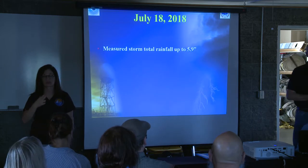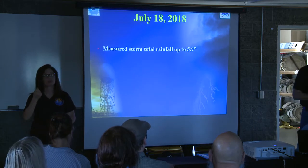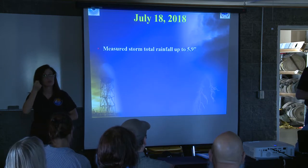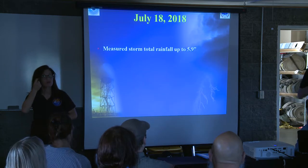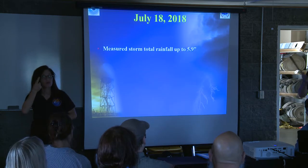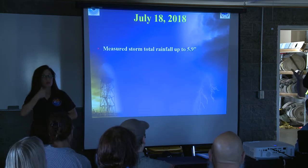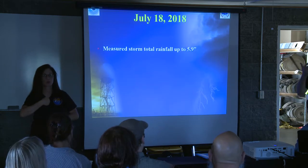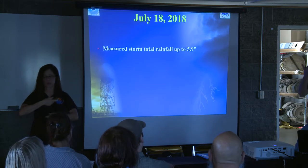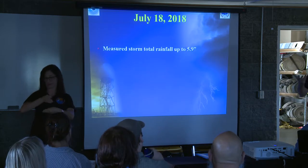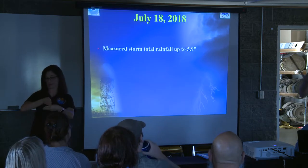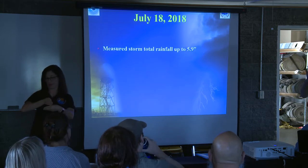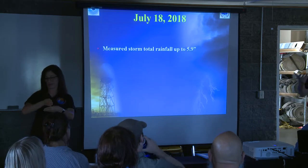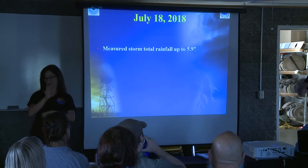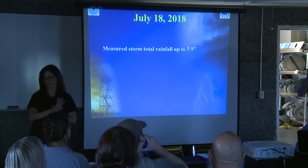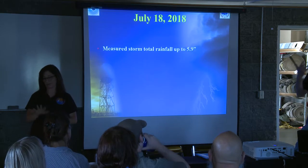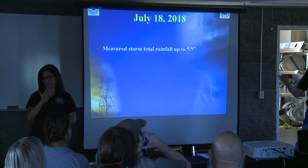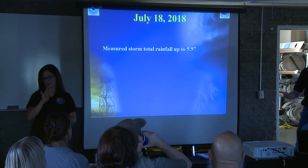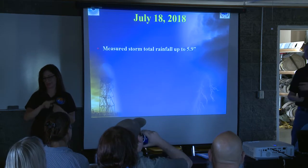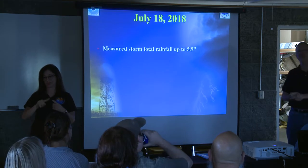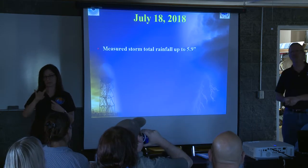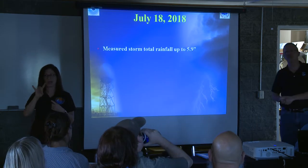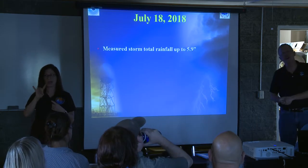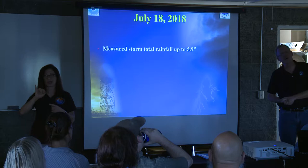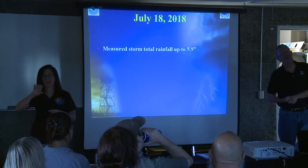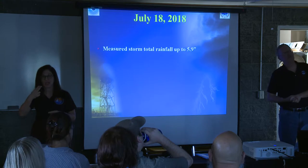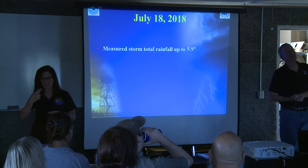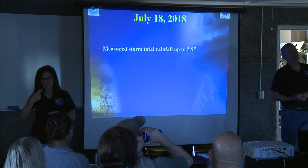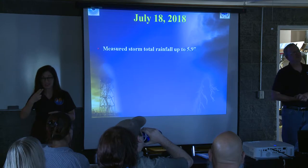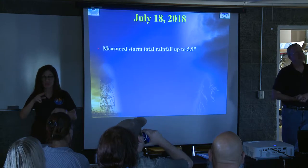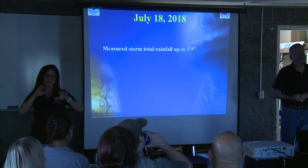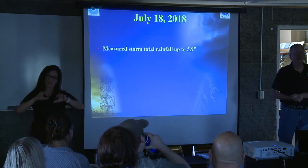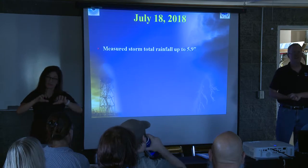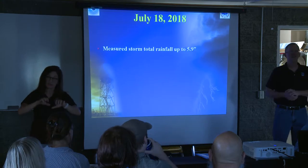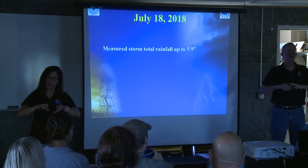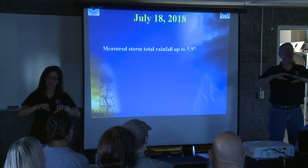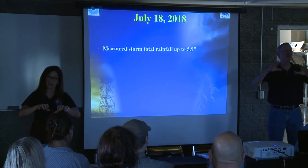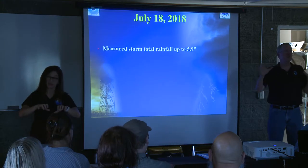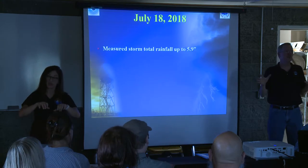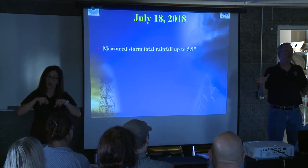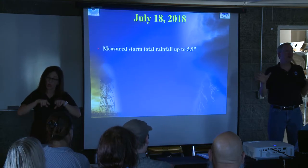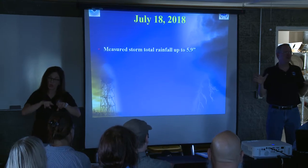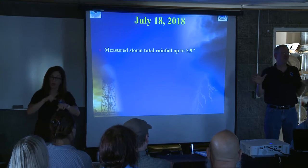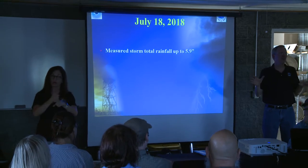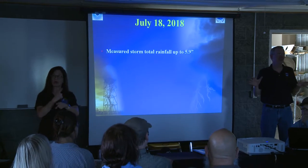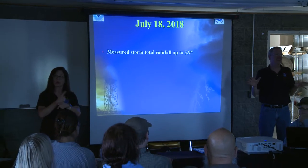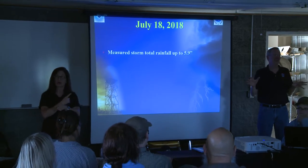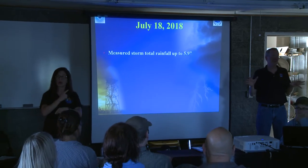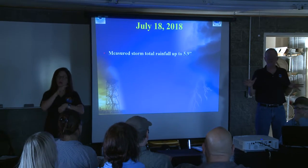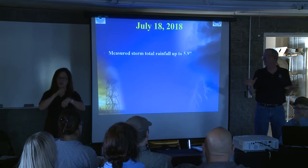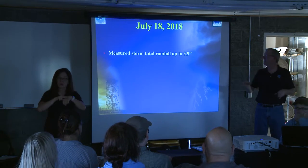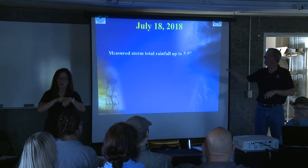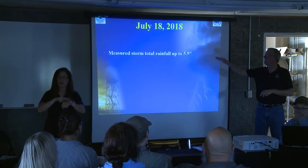we average seven to eight inches of precipitation during a normal monsoon